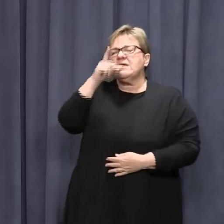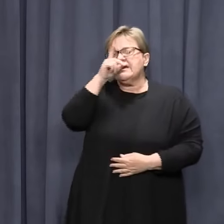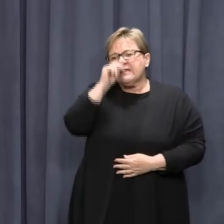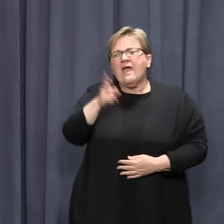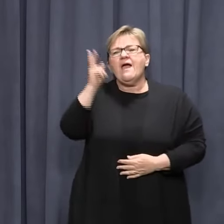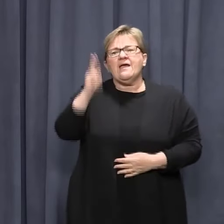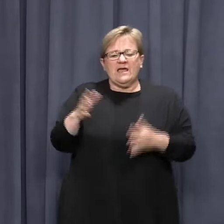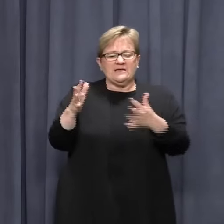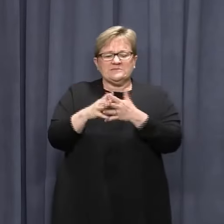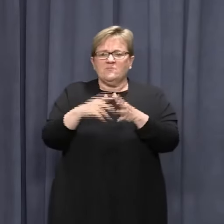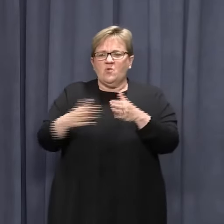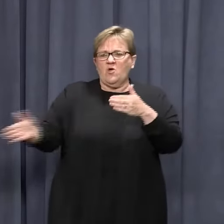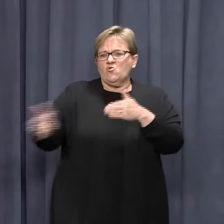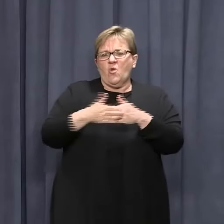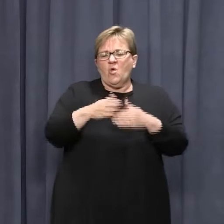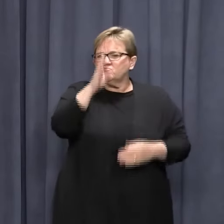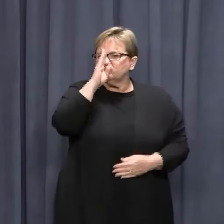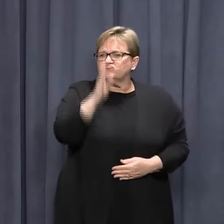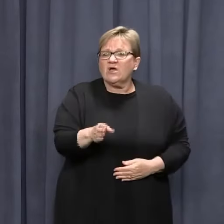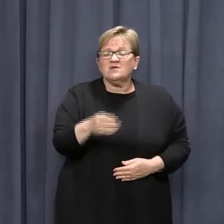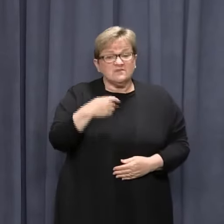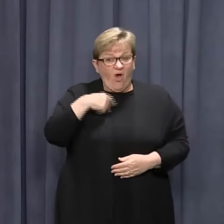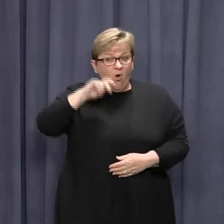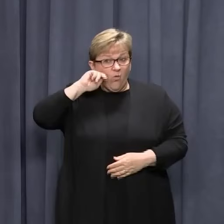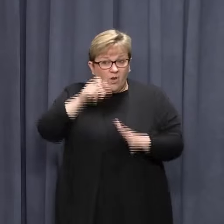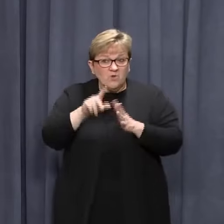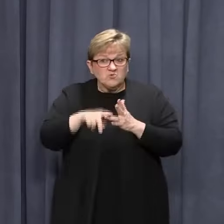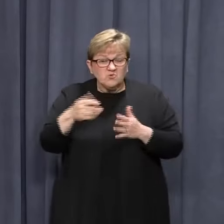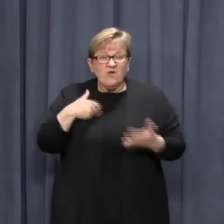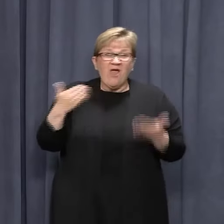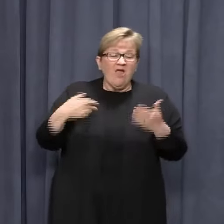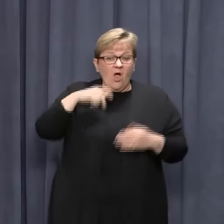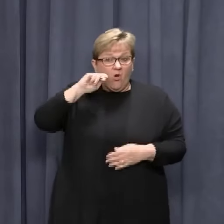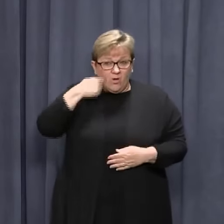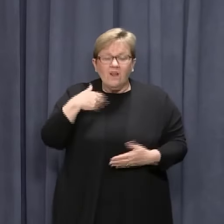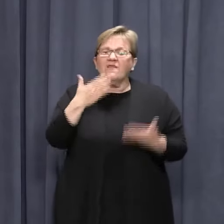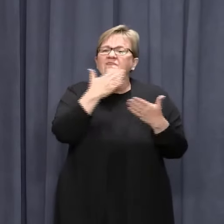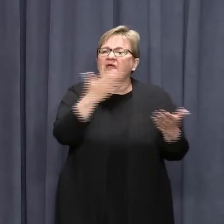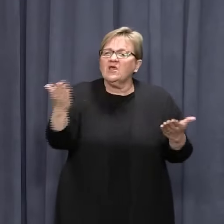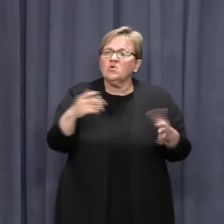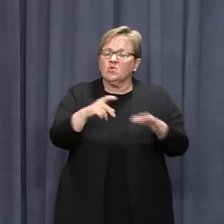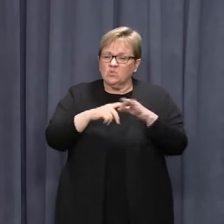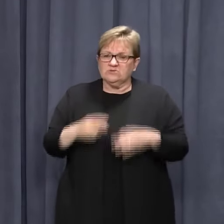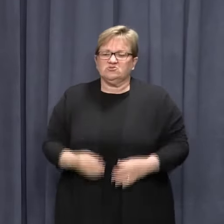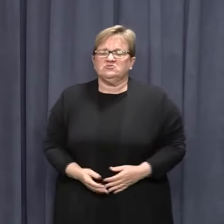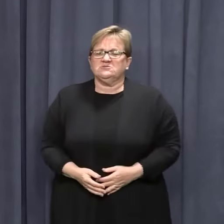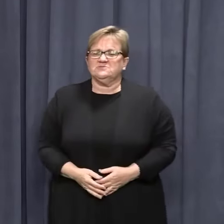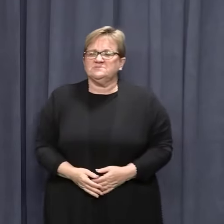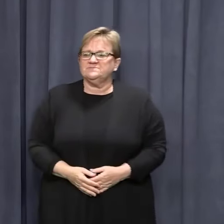border back up immediately and we won't hesitate to do so. Thank you. Do you have any questions?